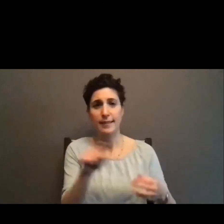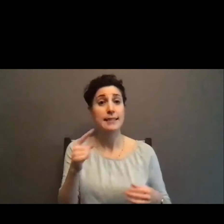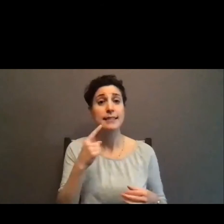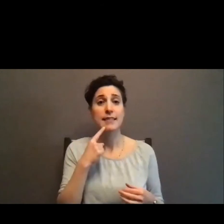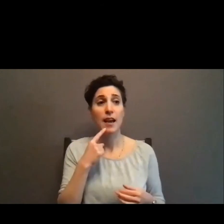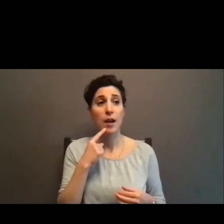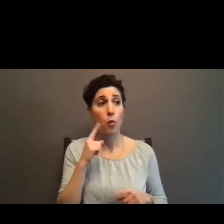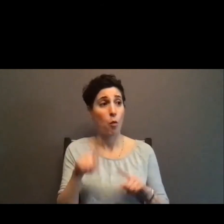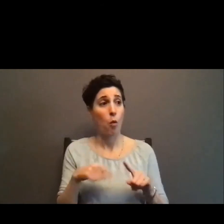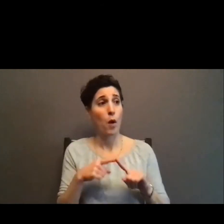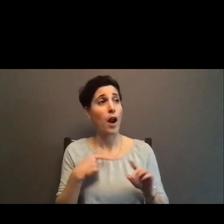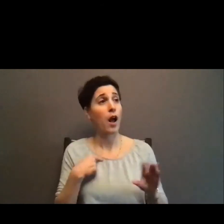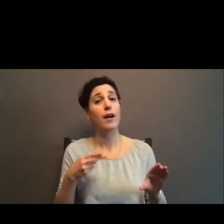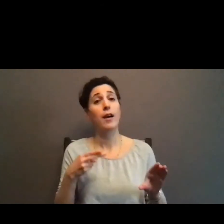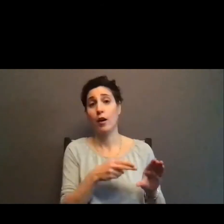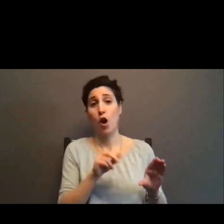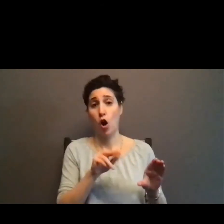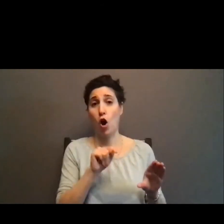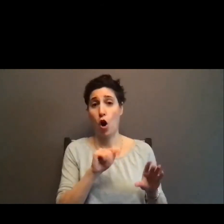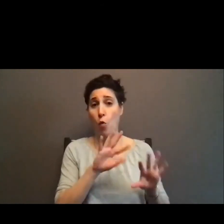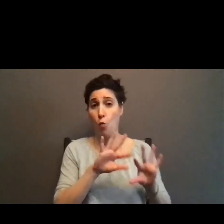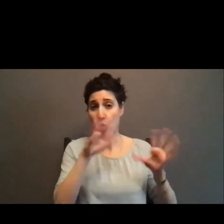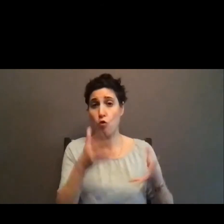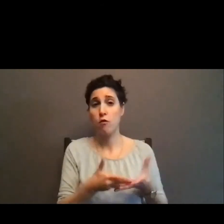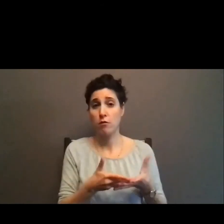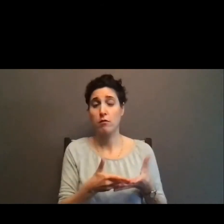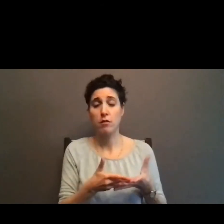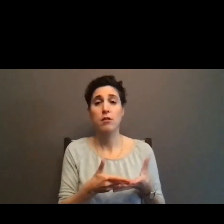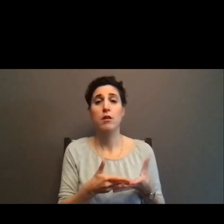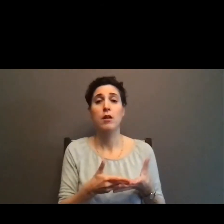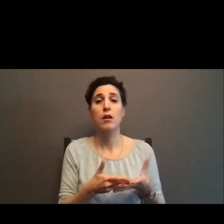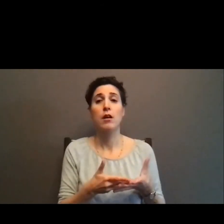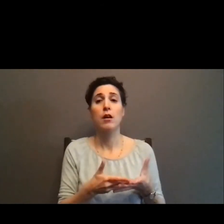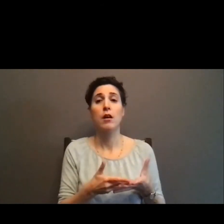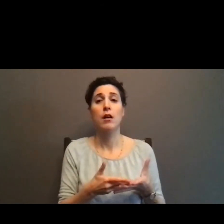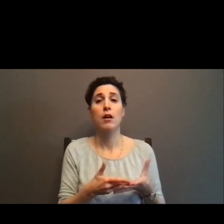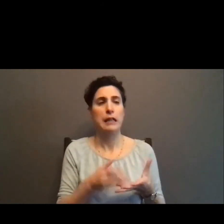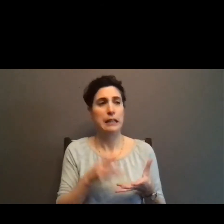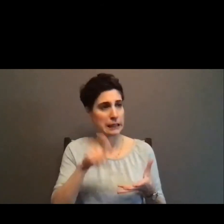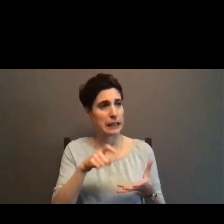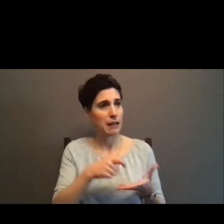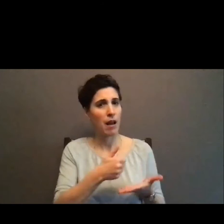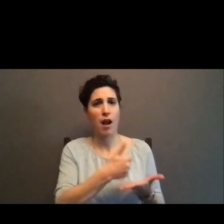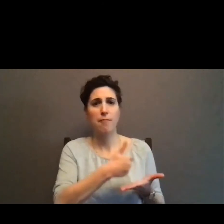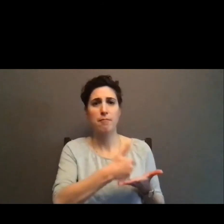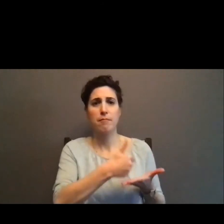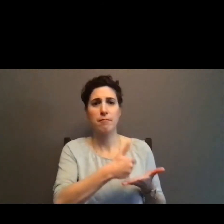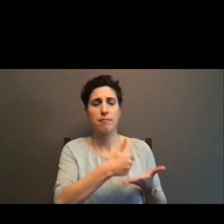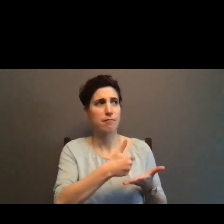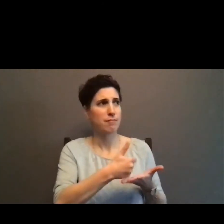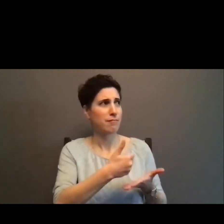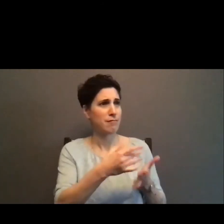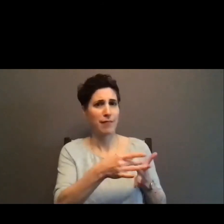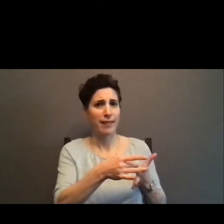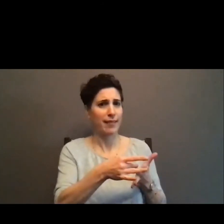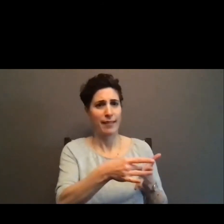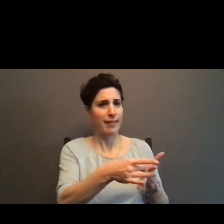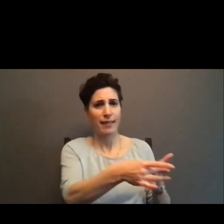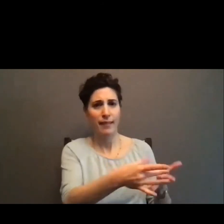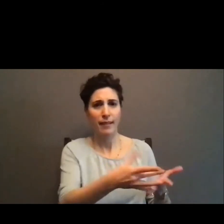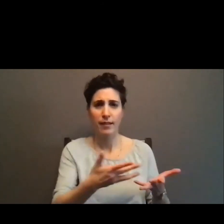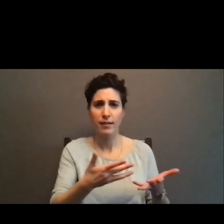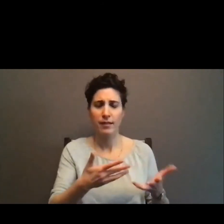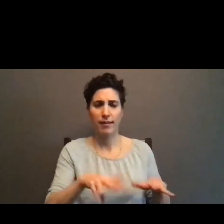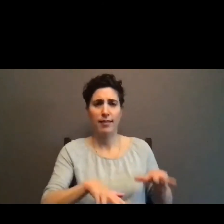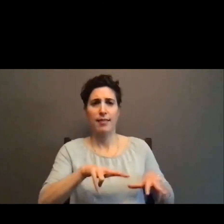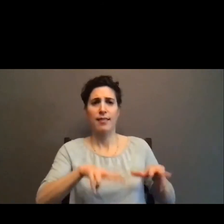uh, needed someone to help guide them, um, that, uh, and